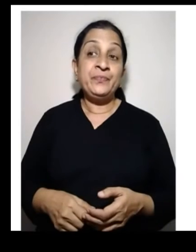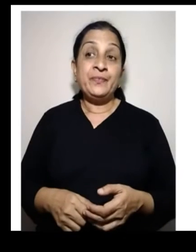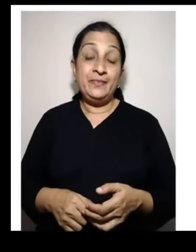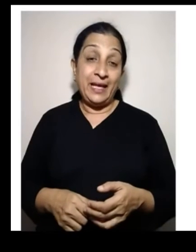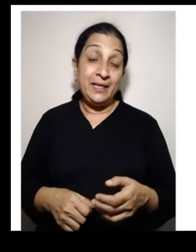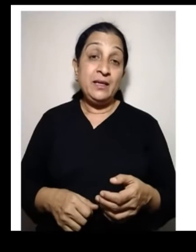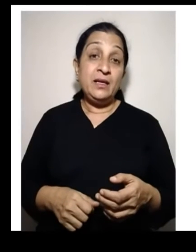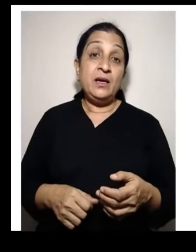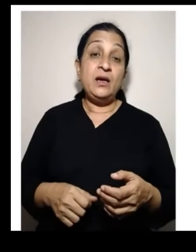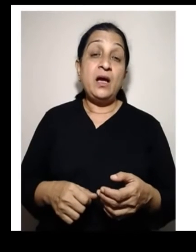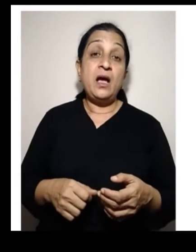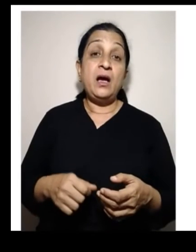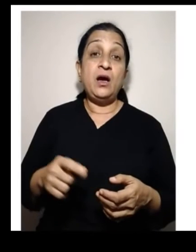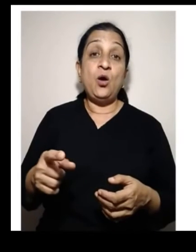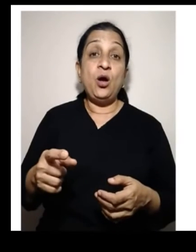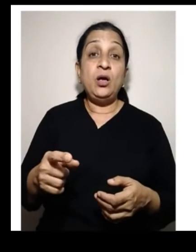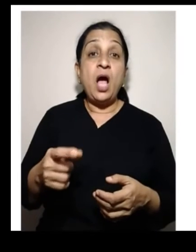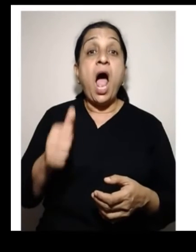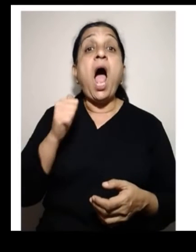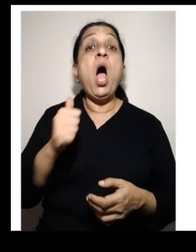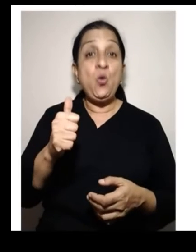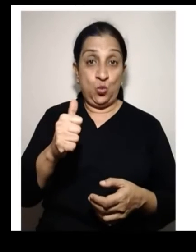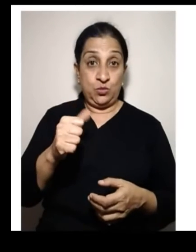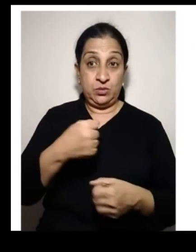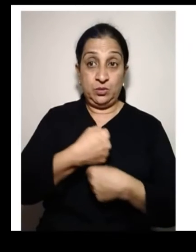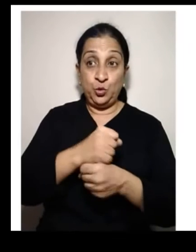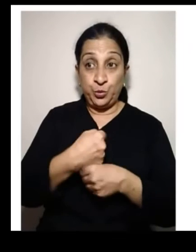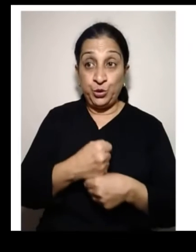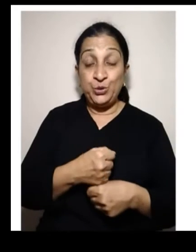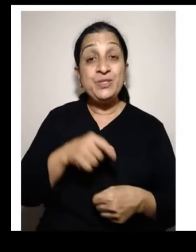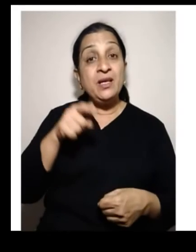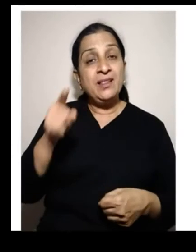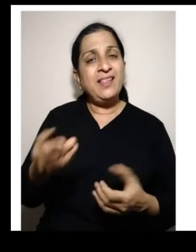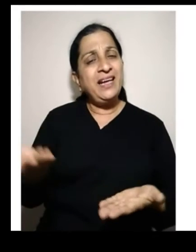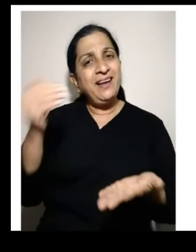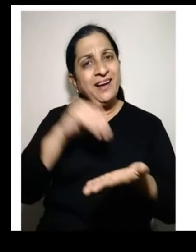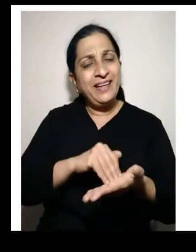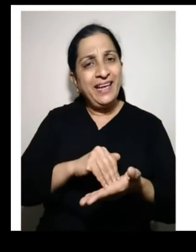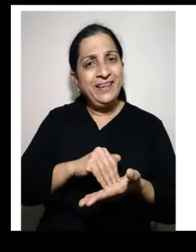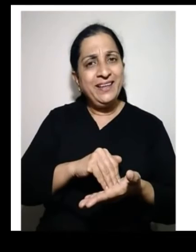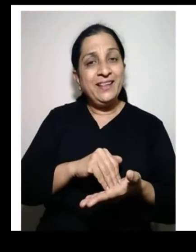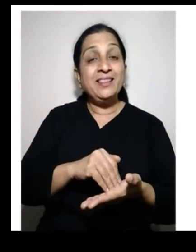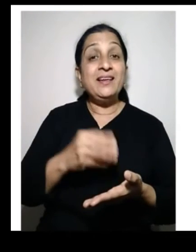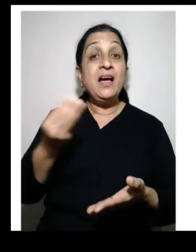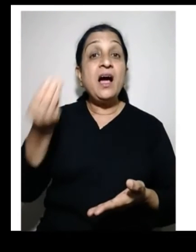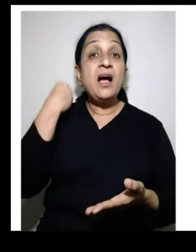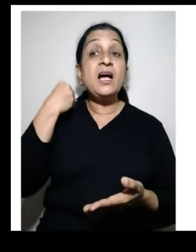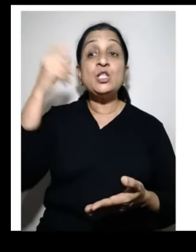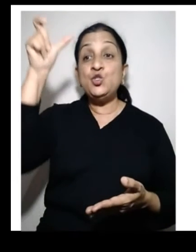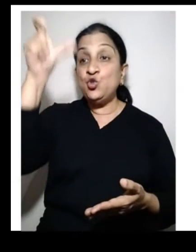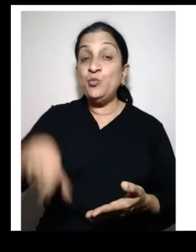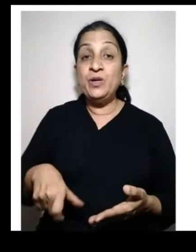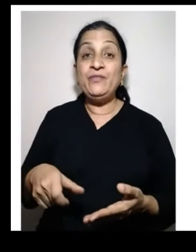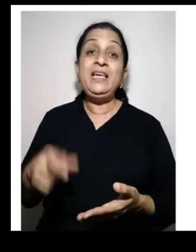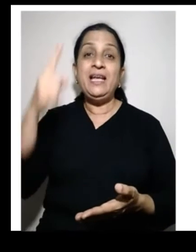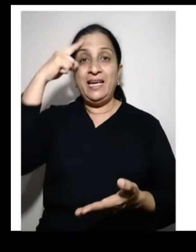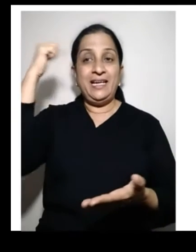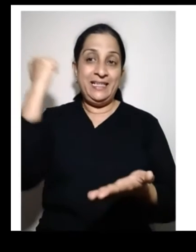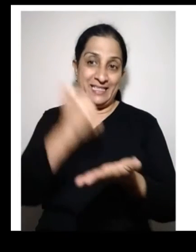Then, you have how to produce, that is again decided